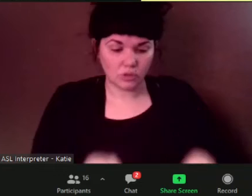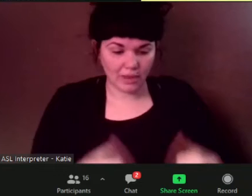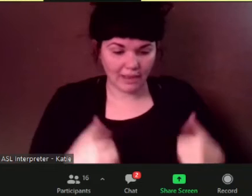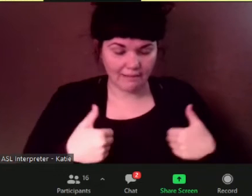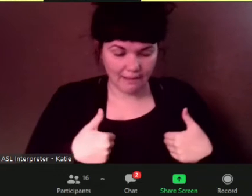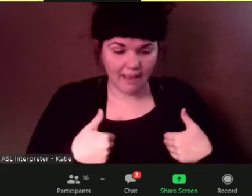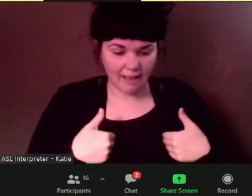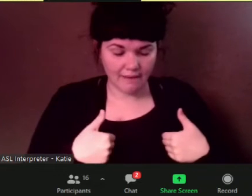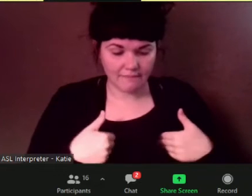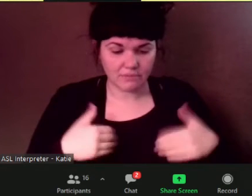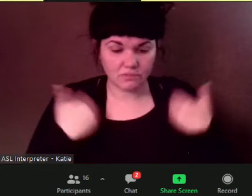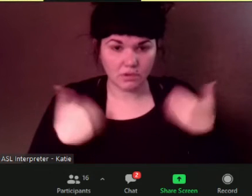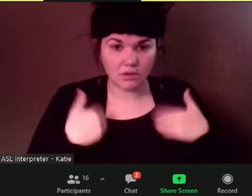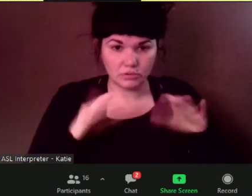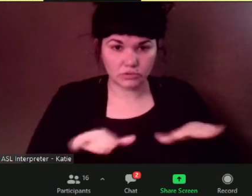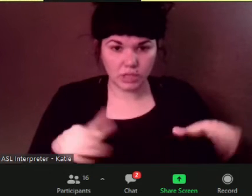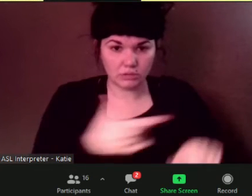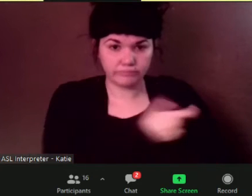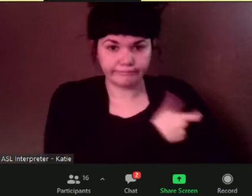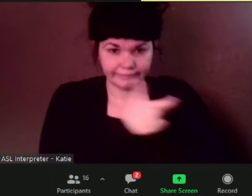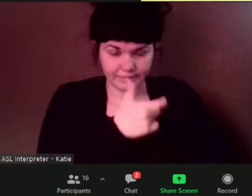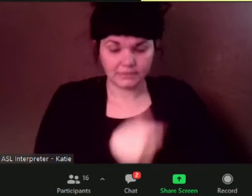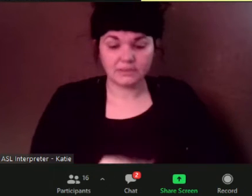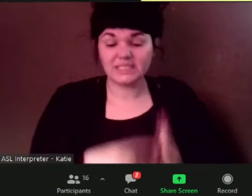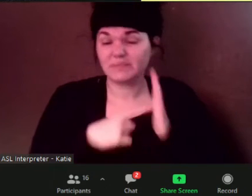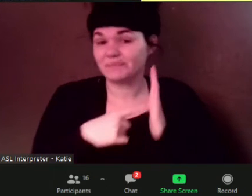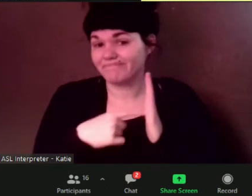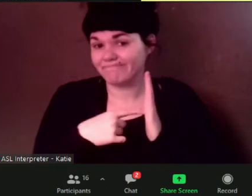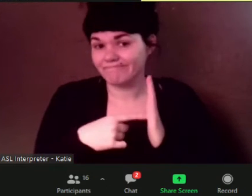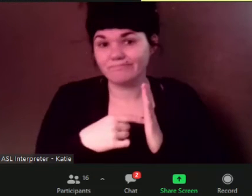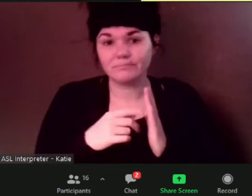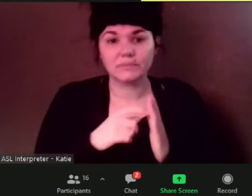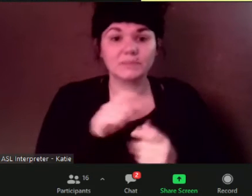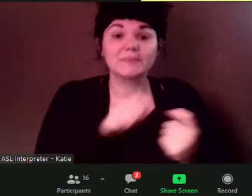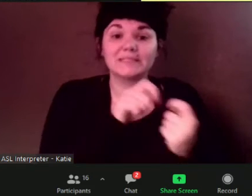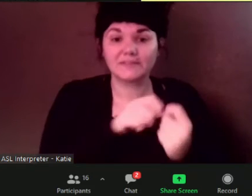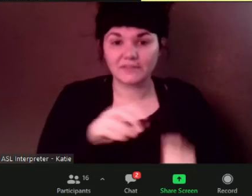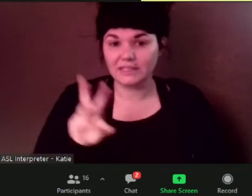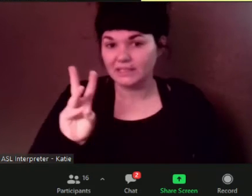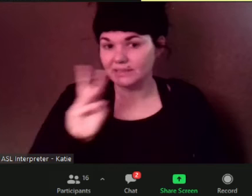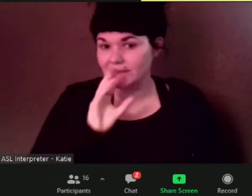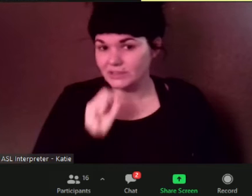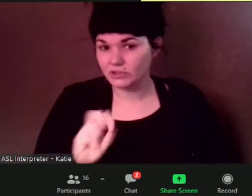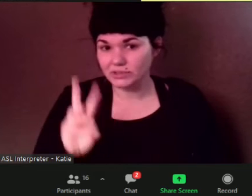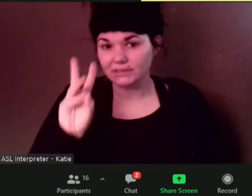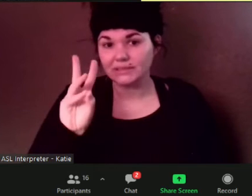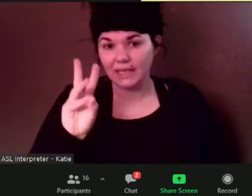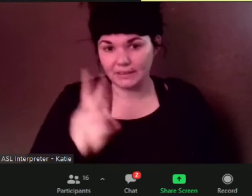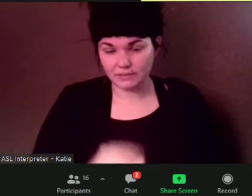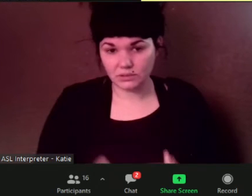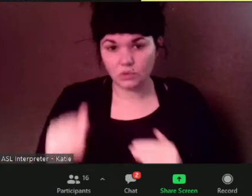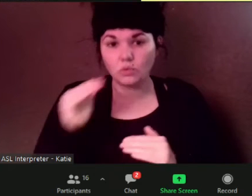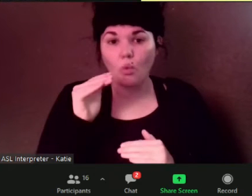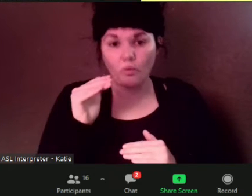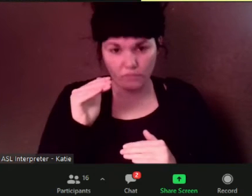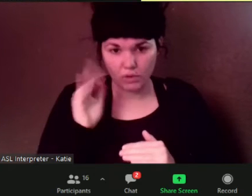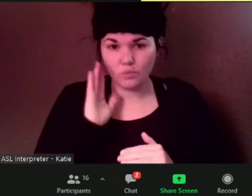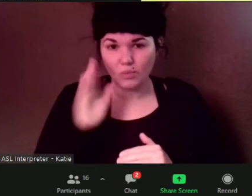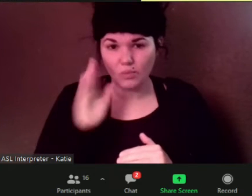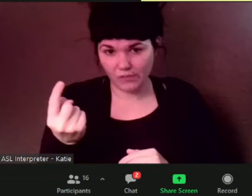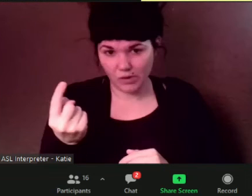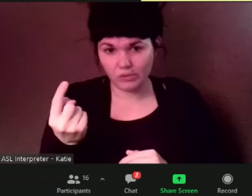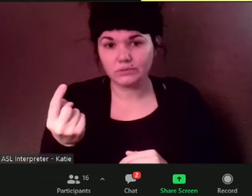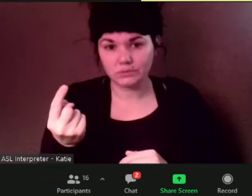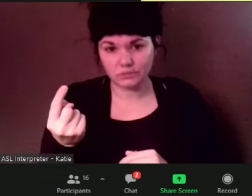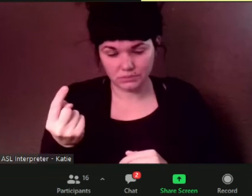um will probably come on board sooner than those five and under uh who are in their younger years so um